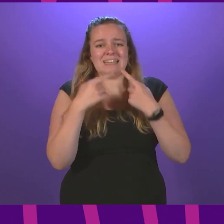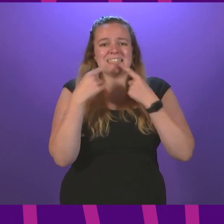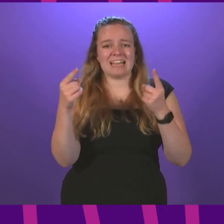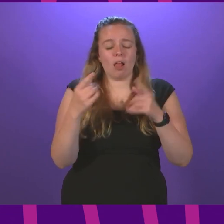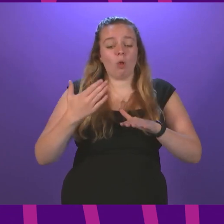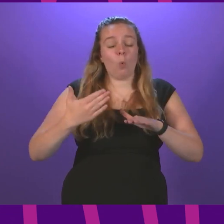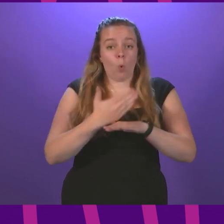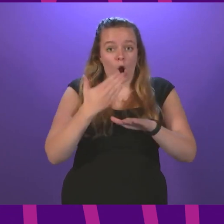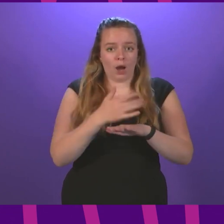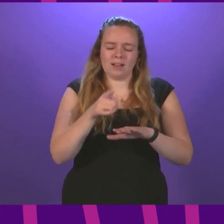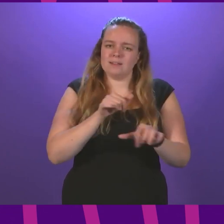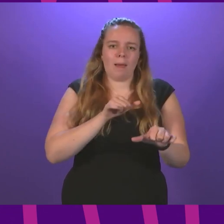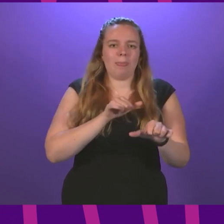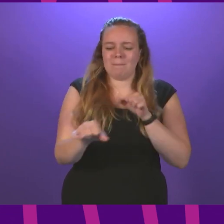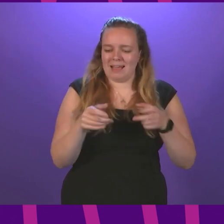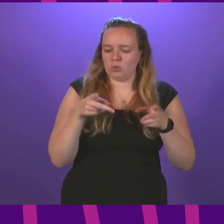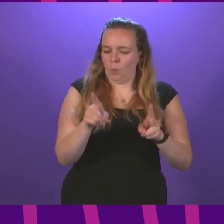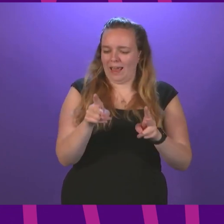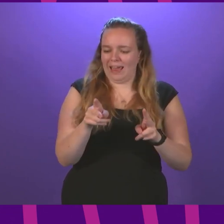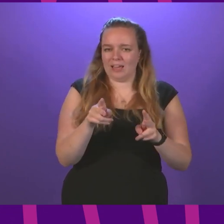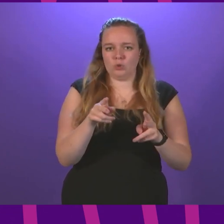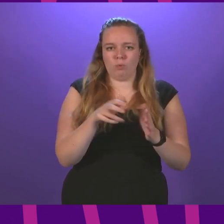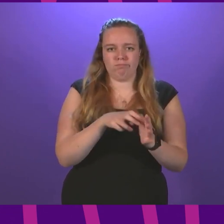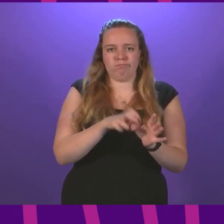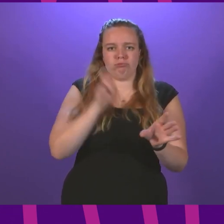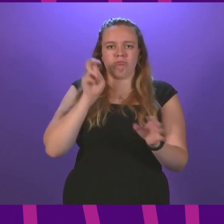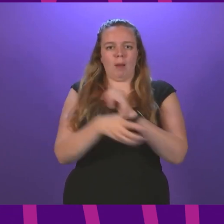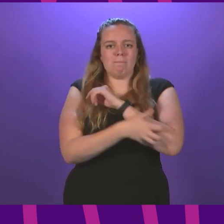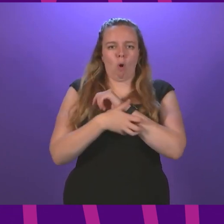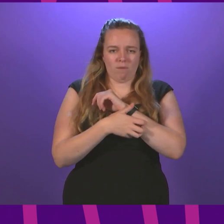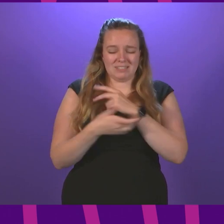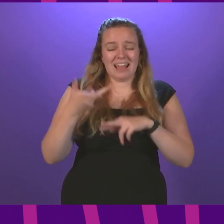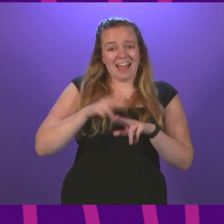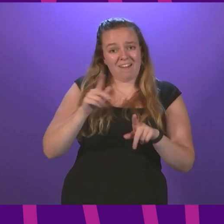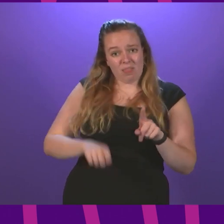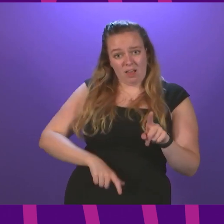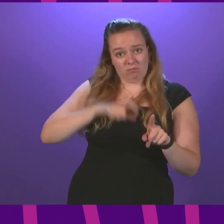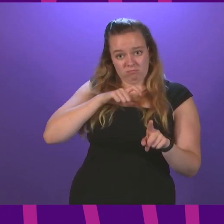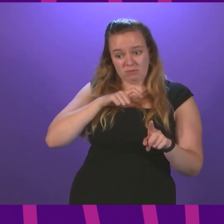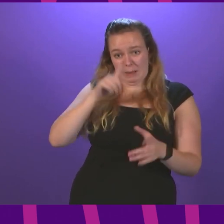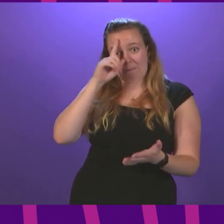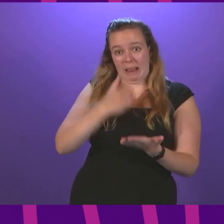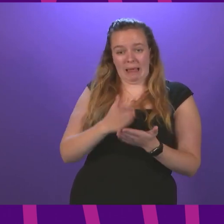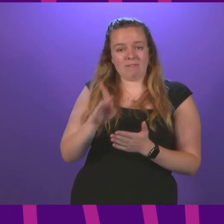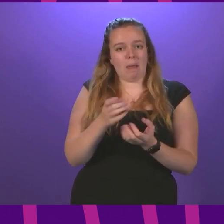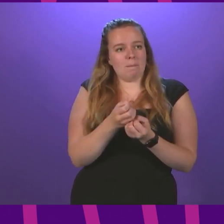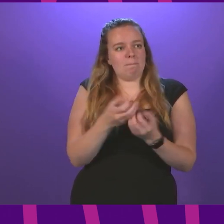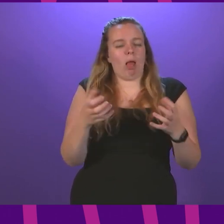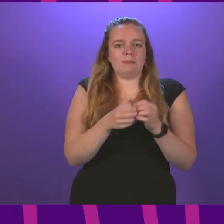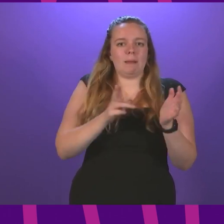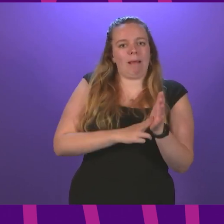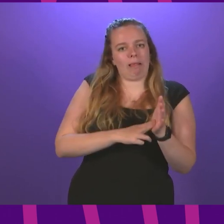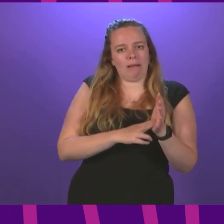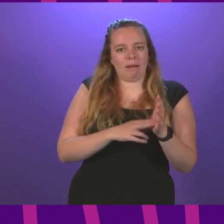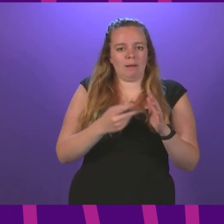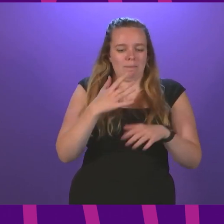work is the best route out of poverty. If they had any confidence in their multi-billion pound so-called work